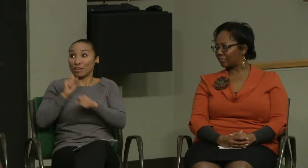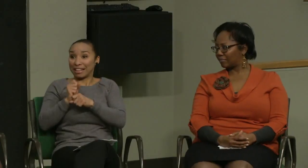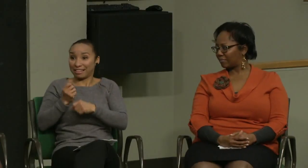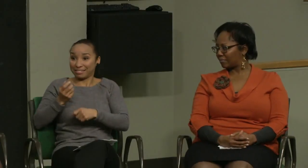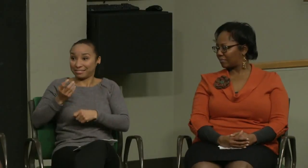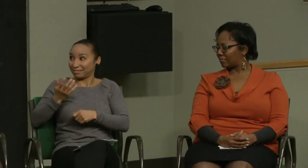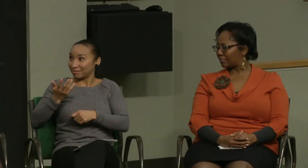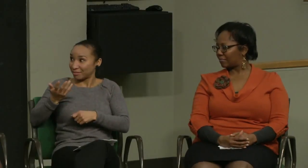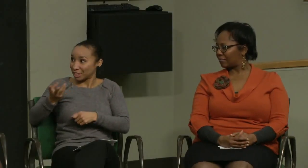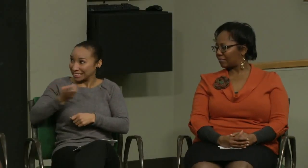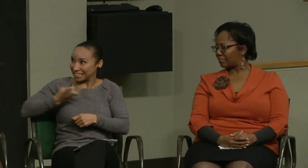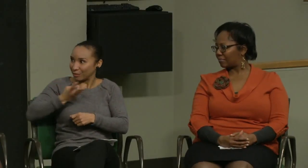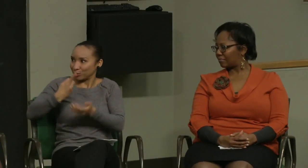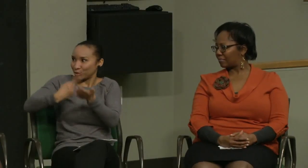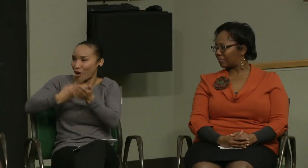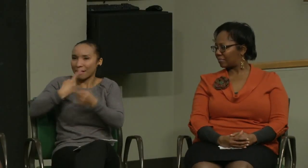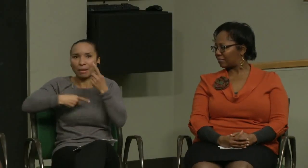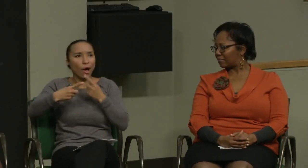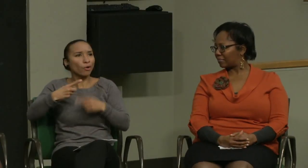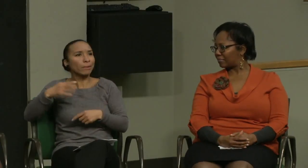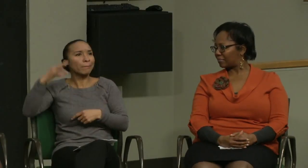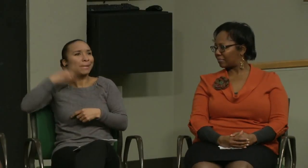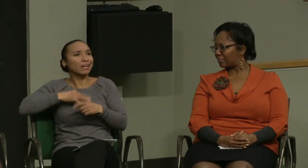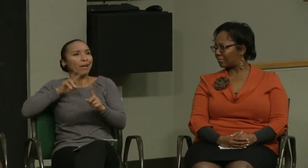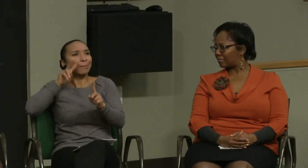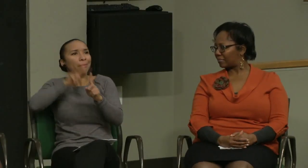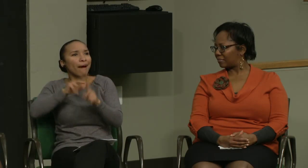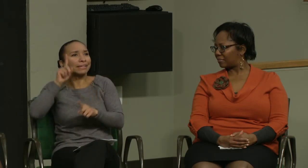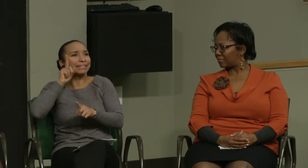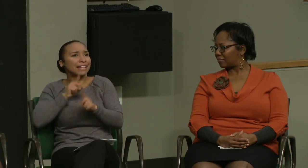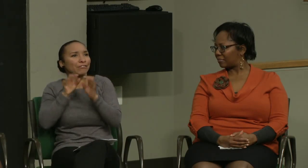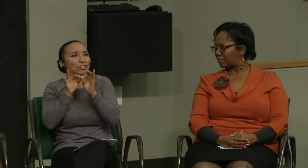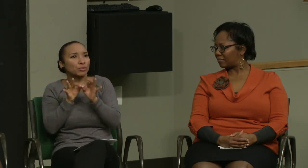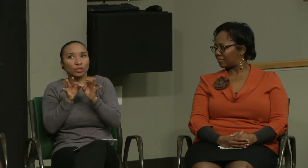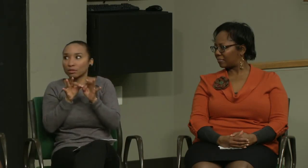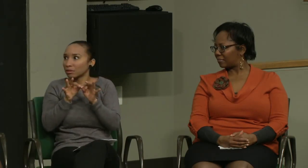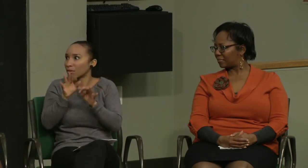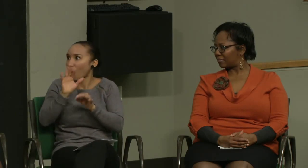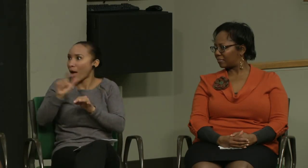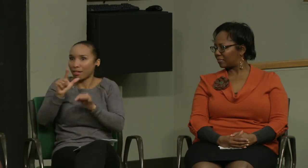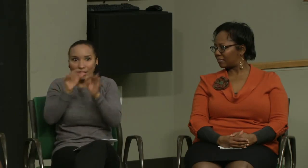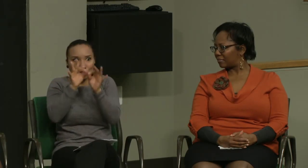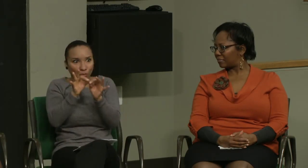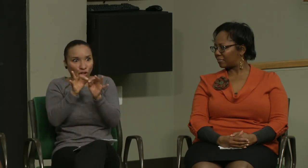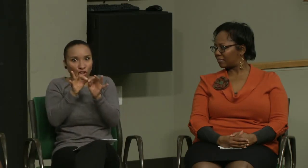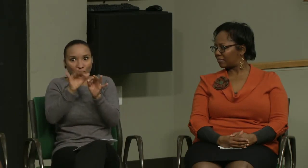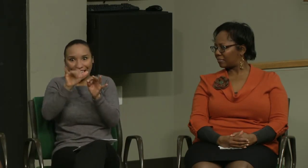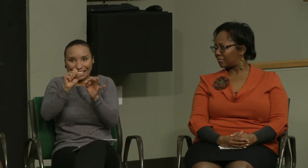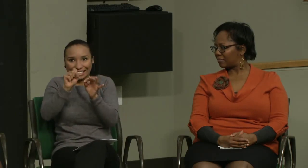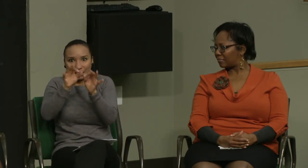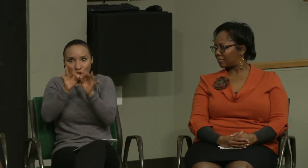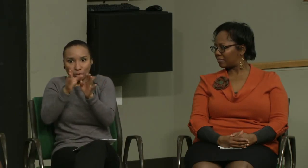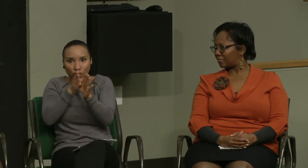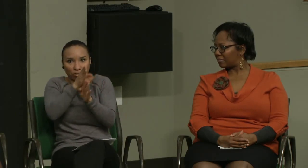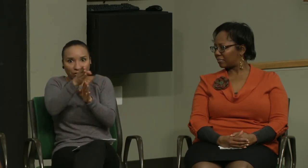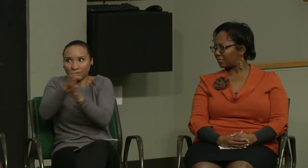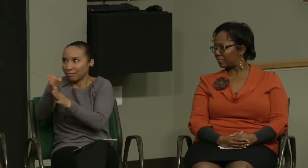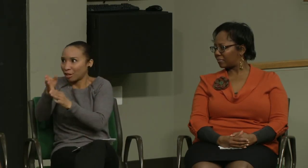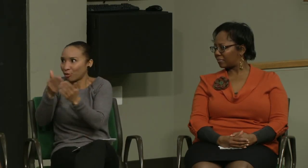Yes, definitely. The six of us were just having a conversation about the benefits of having deaf interpreters.